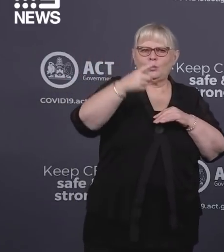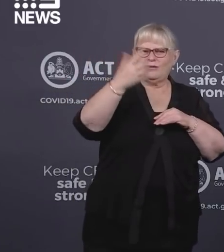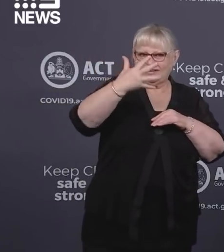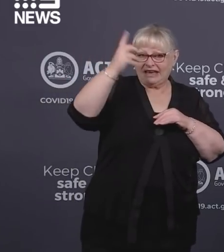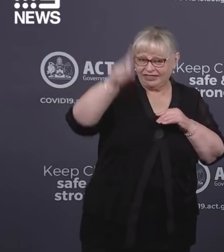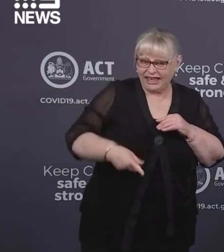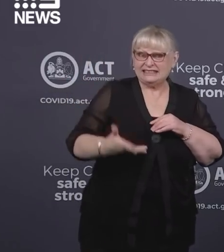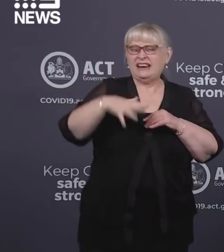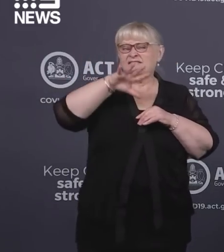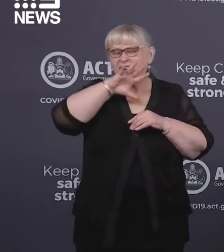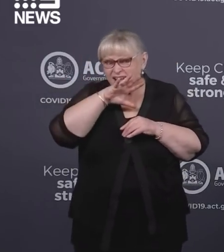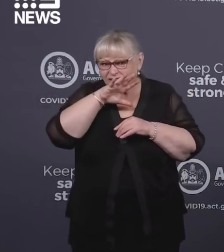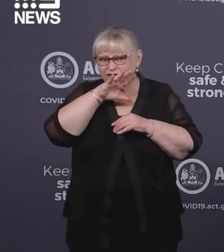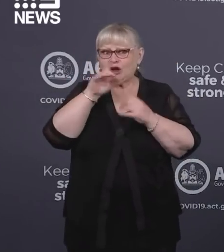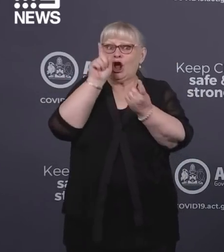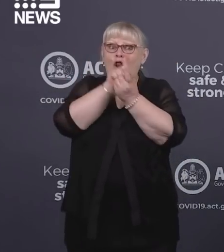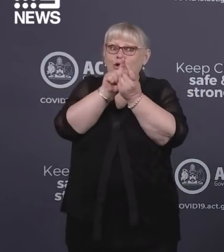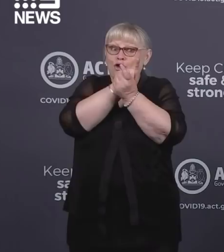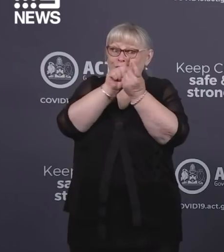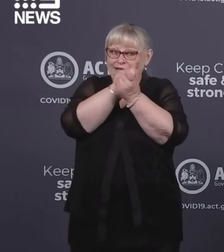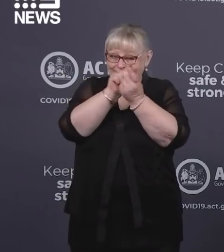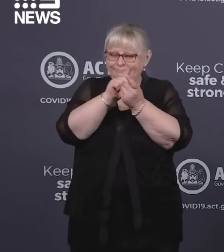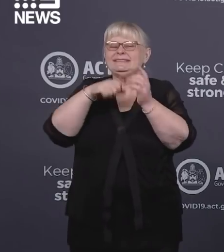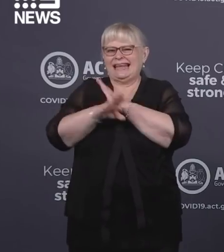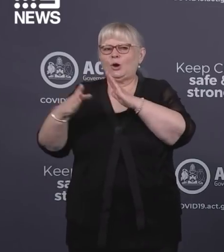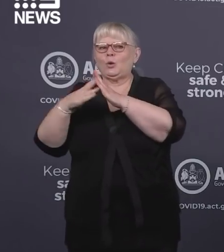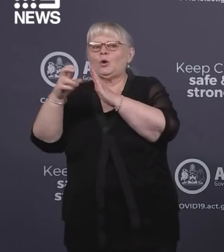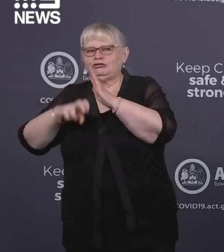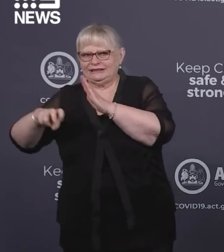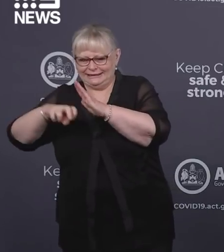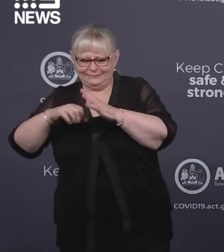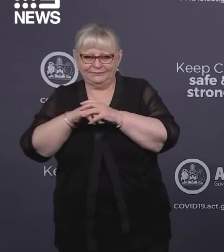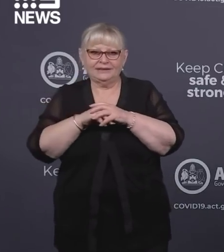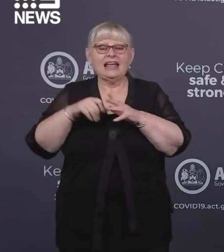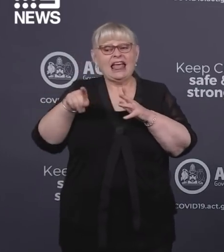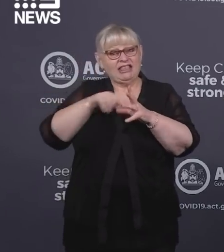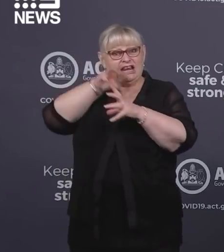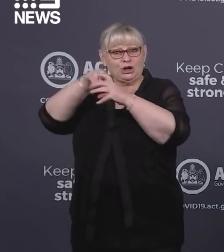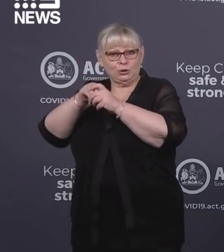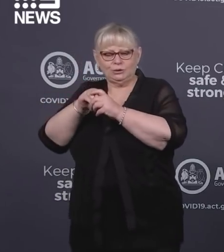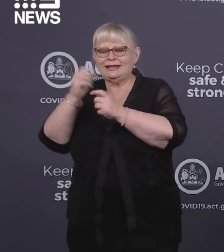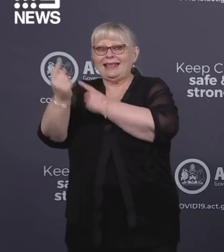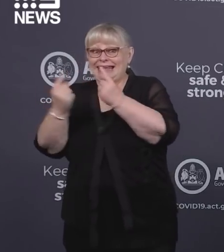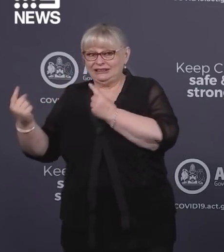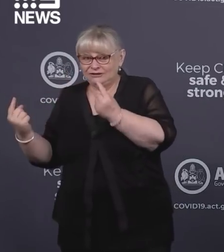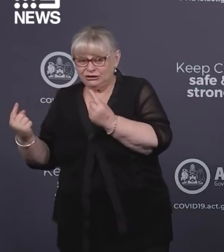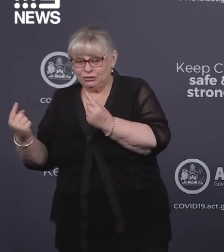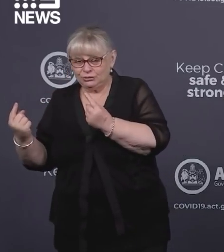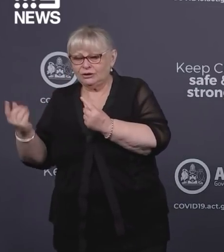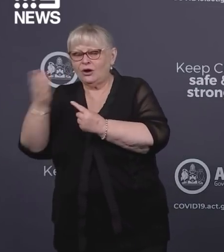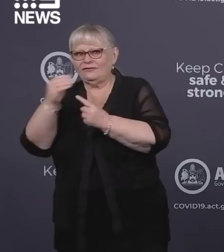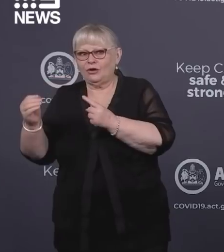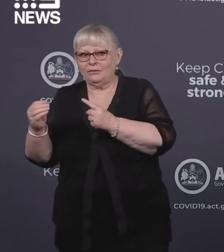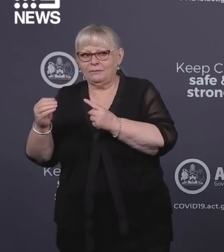,500 close contacts who are currently in quarantine, which including our individuals in quarantine from